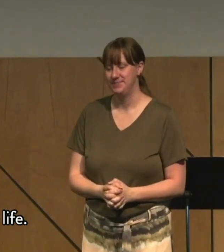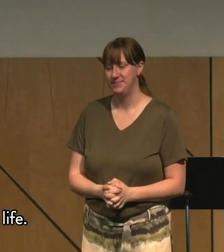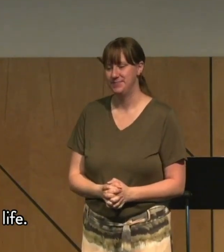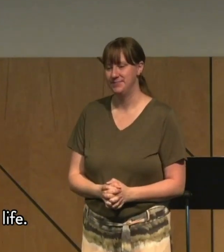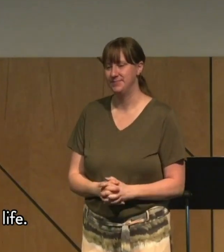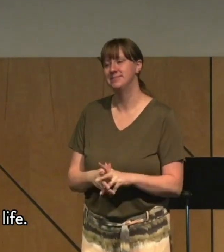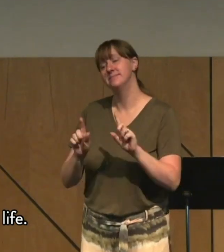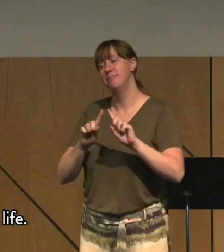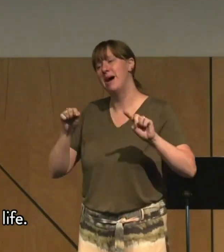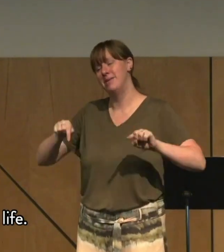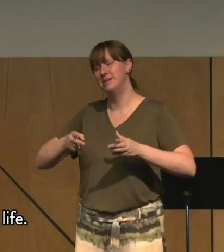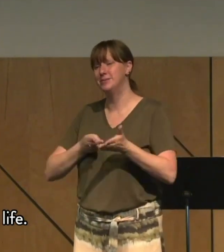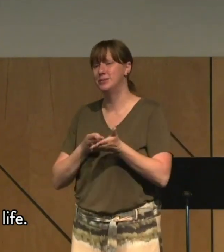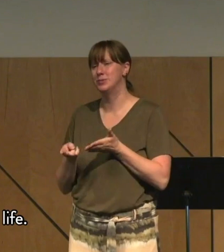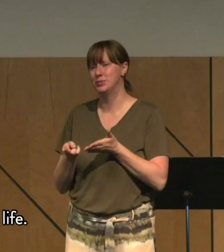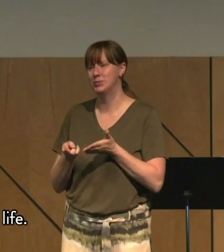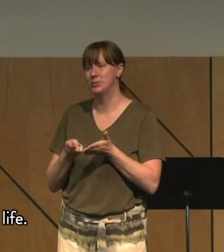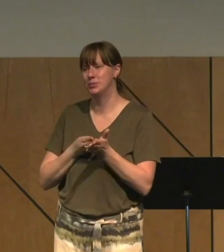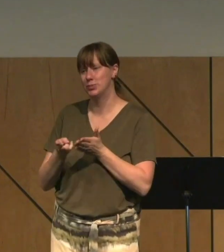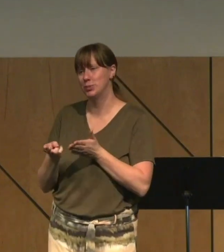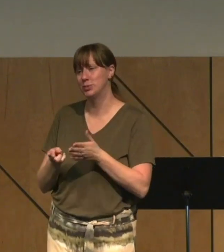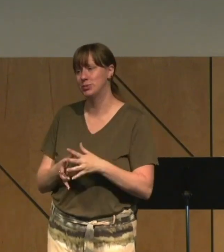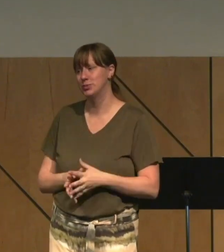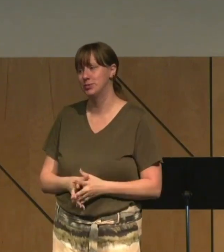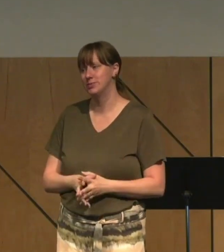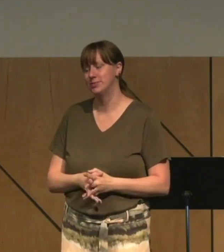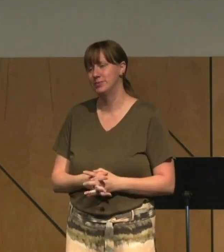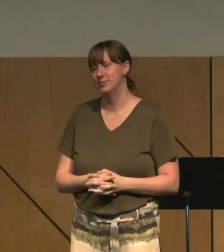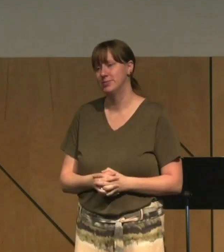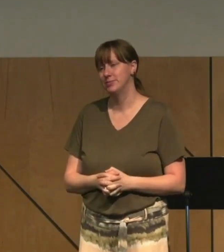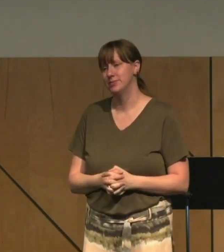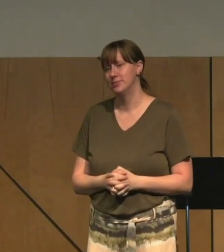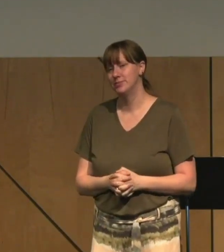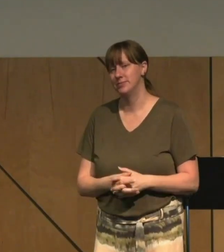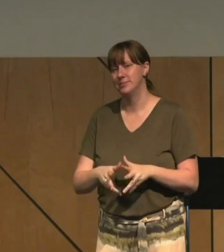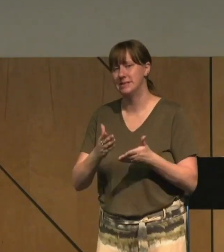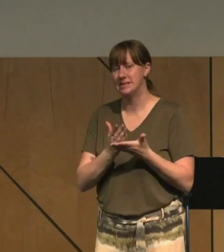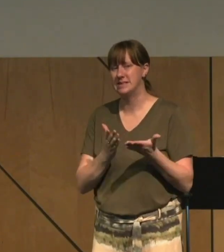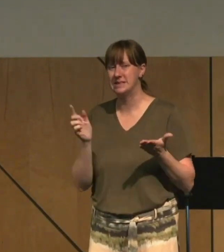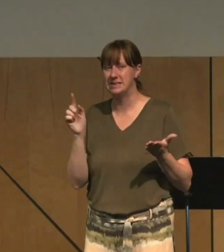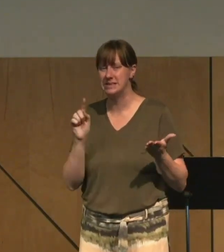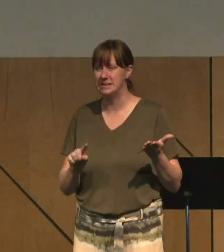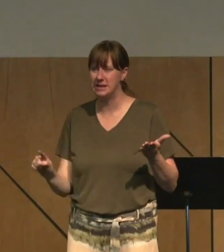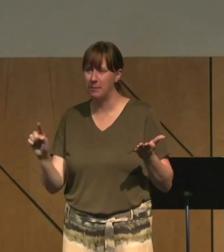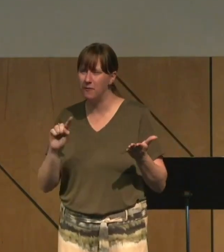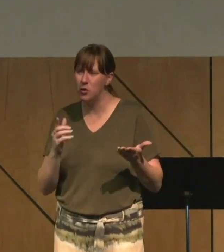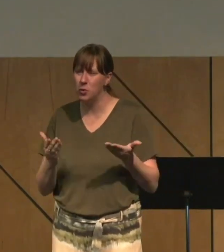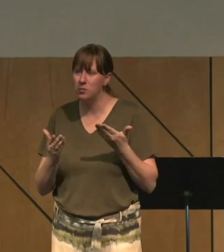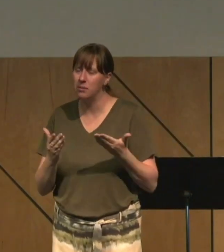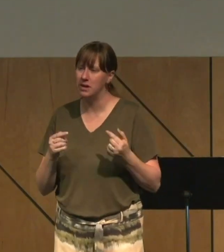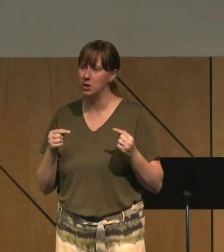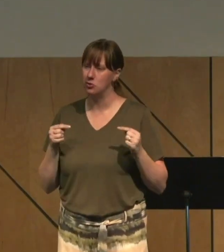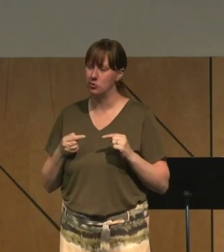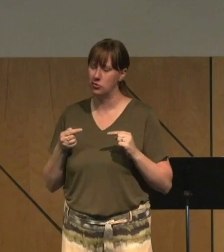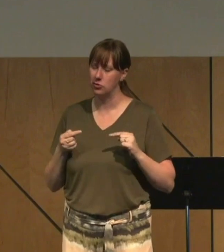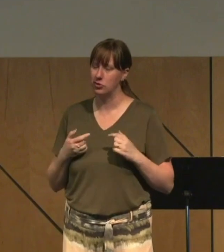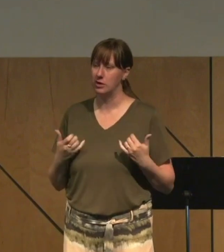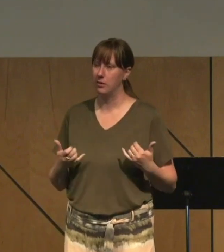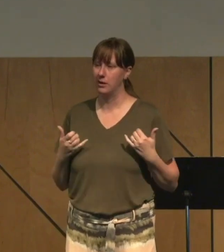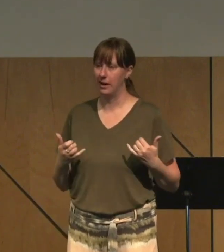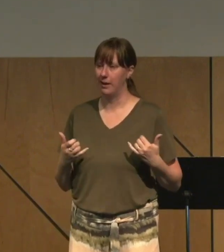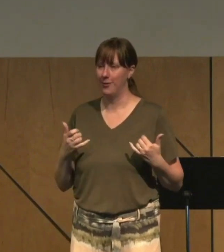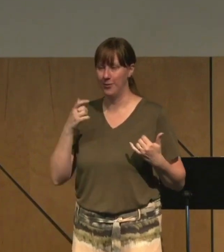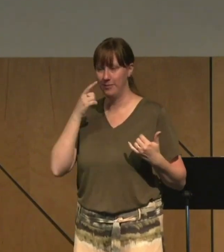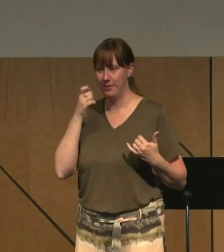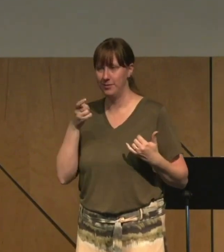But it's true. It's true. And some of you are probably hurting right now because you've taken the